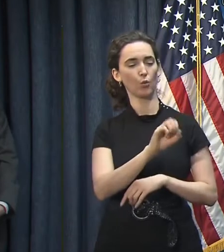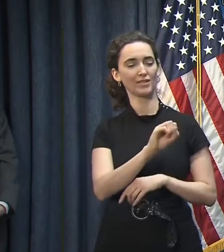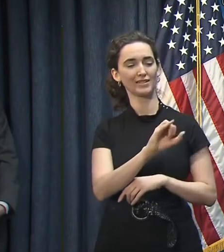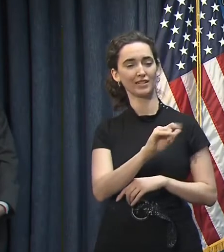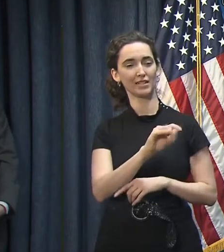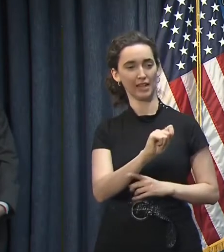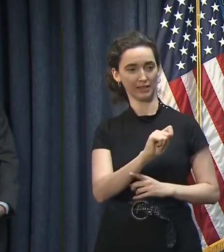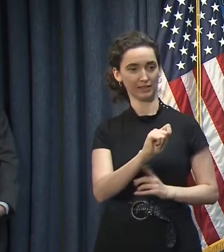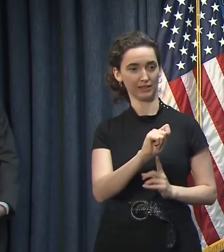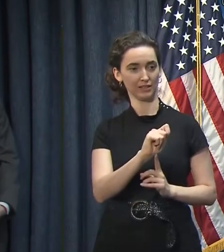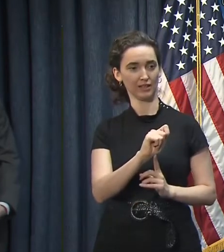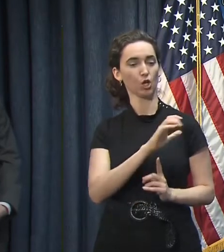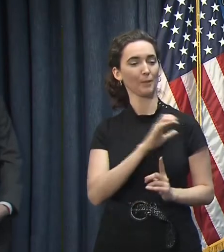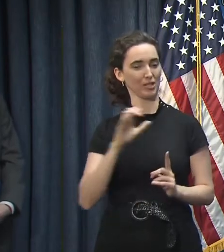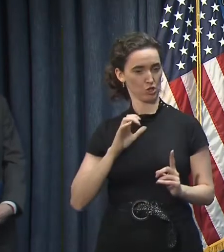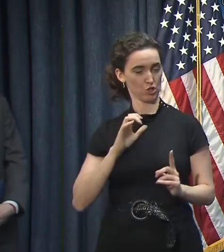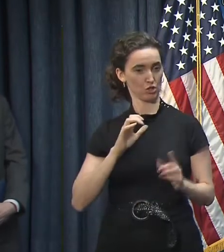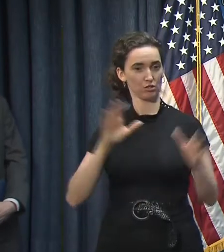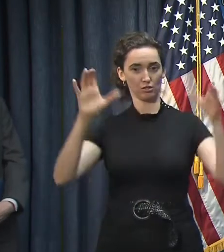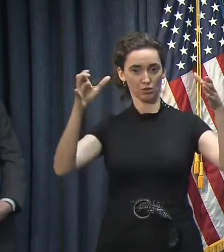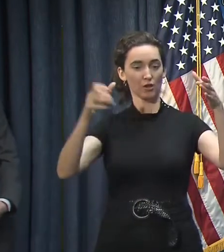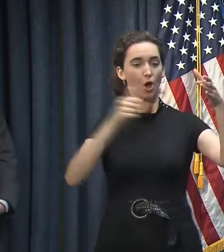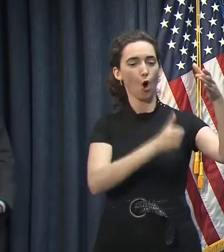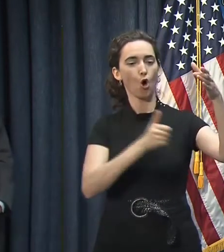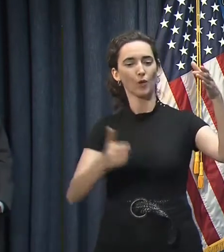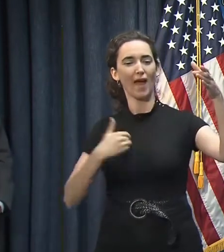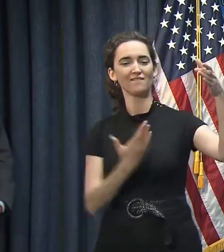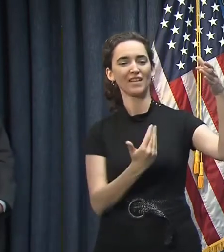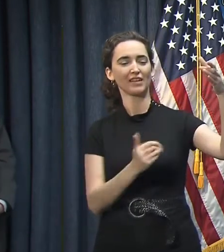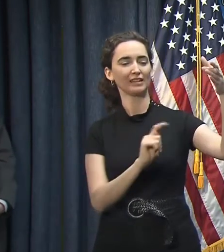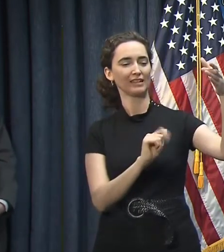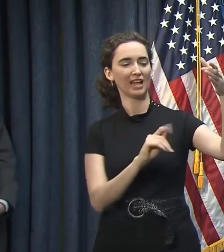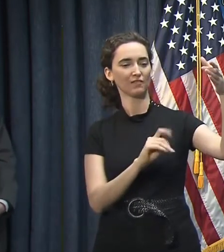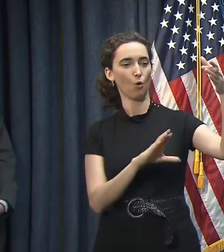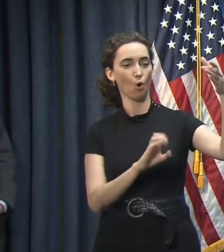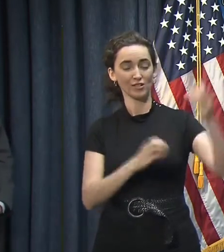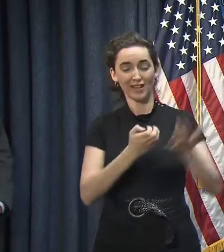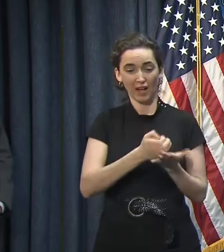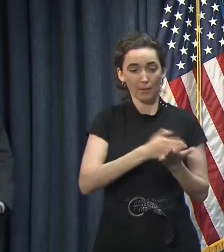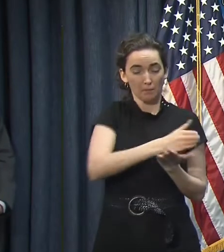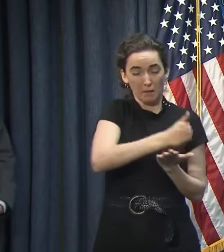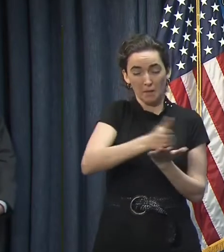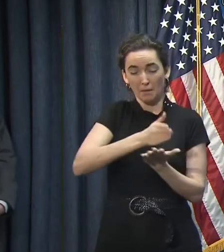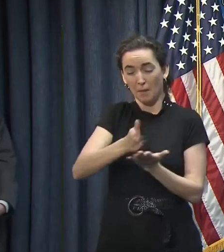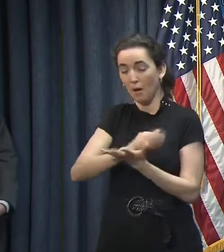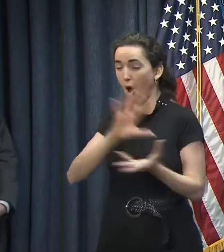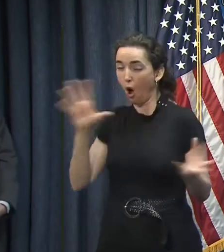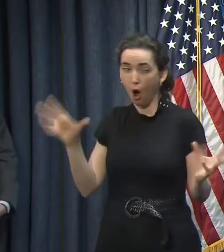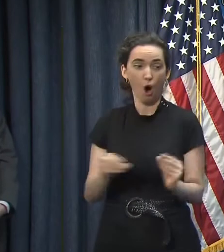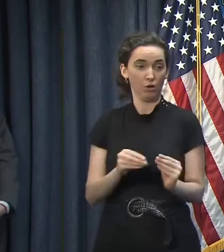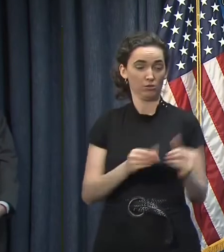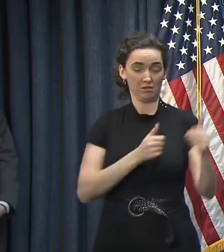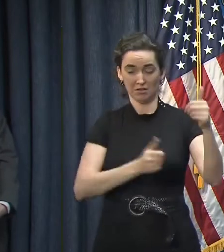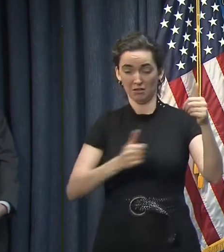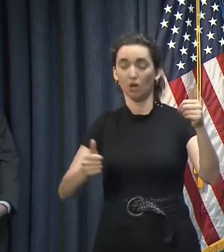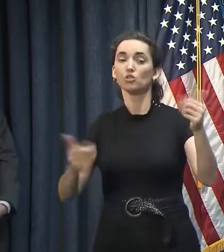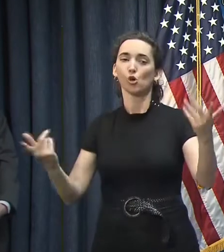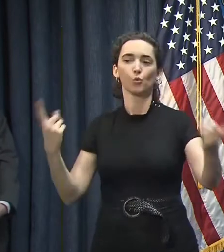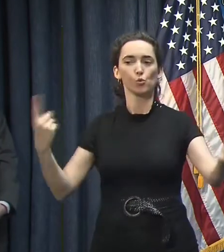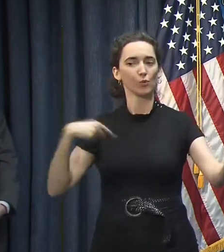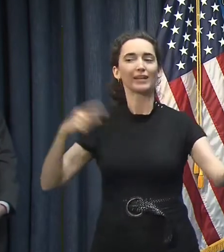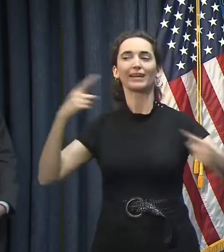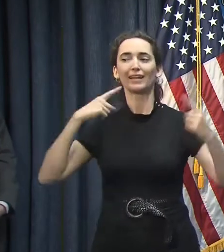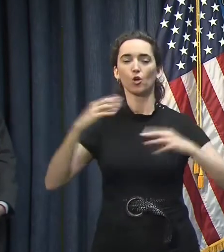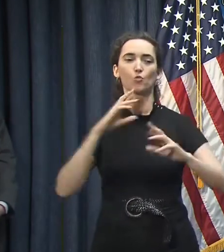that has 15 task forces under it, and that's every economic sector in the state, obviously we're getting reports